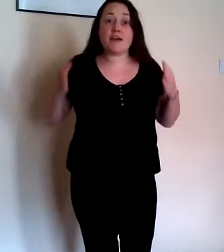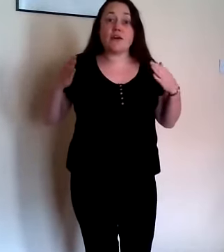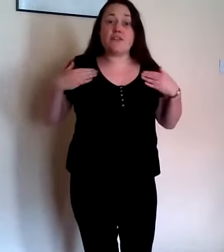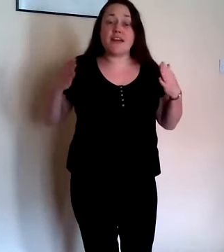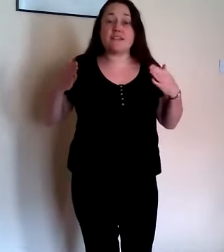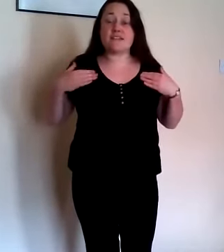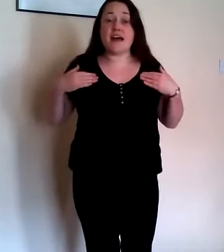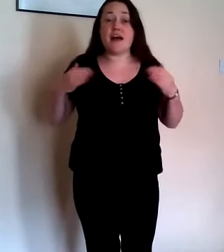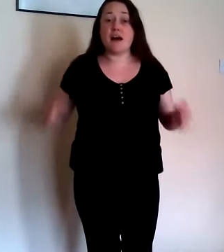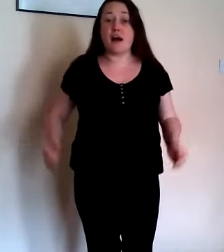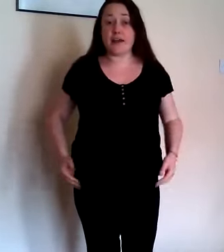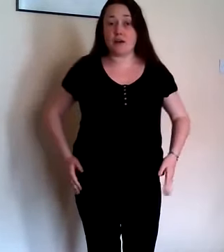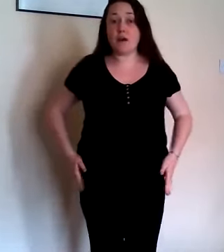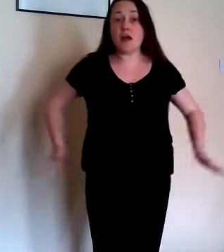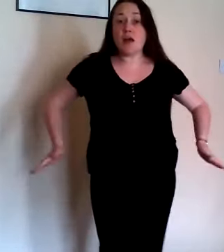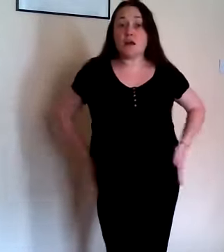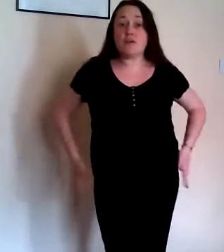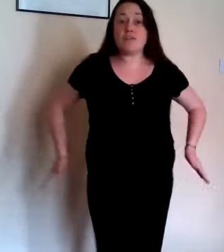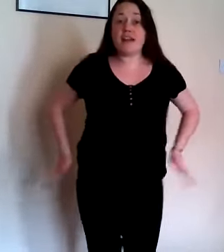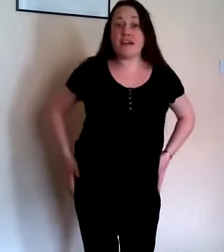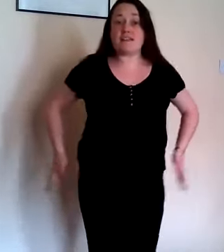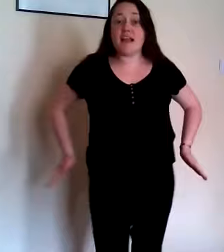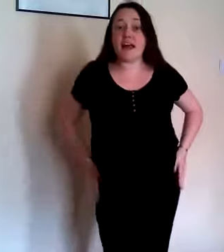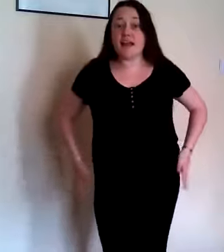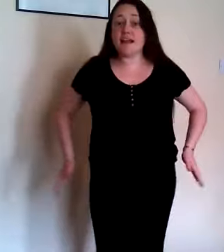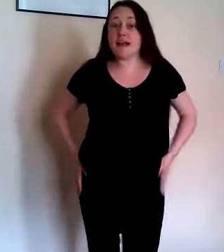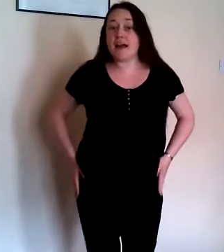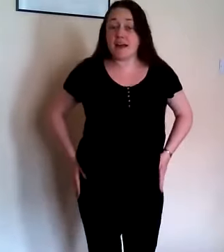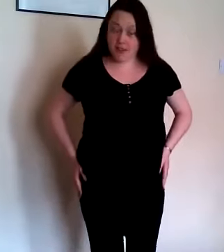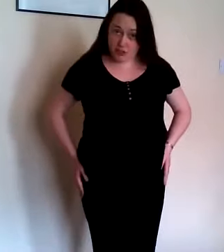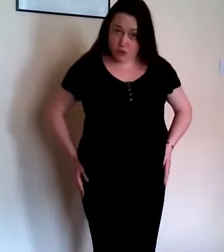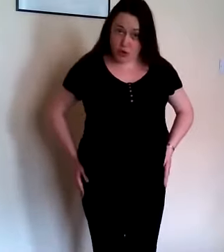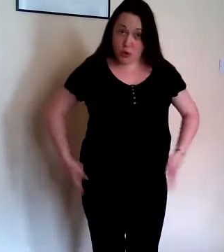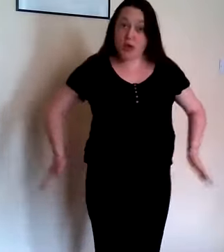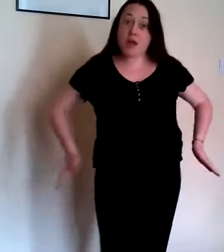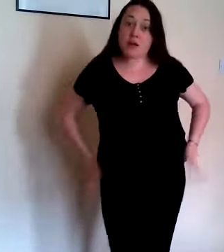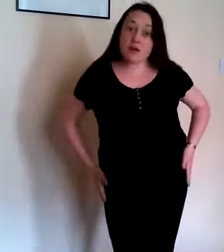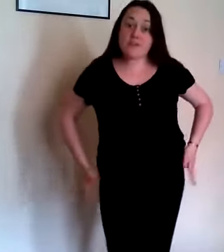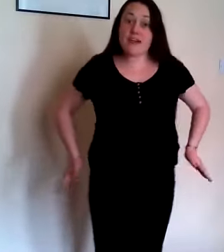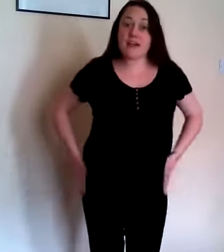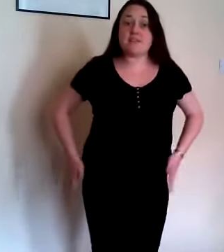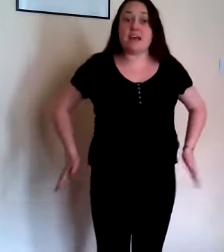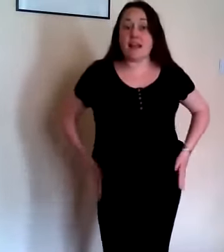kofissa i go kofissa langa And you go, I